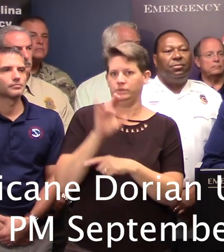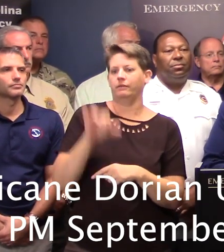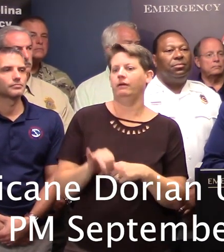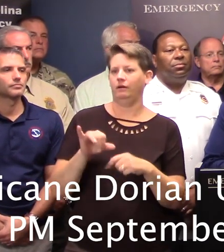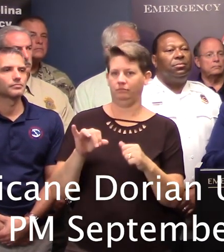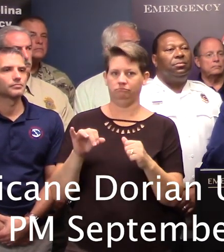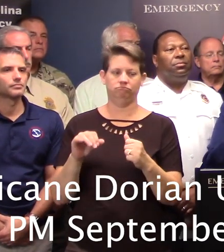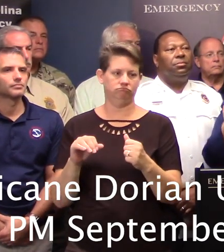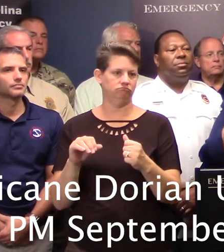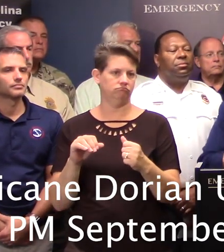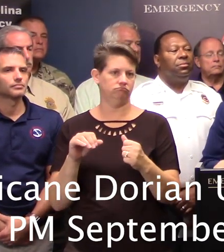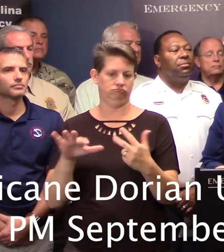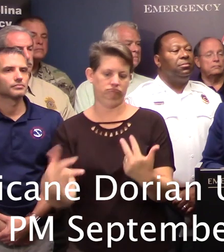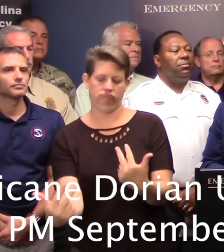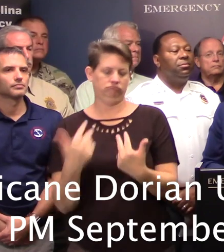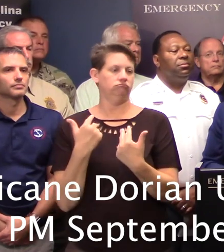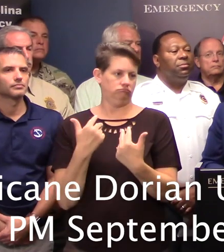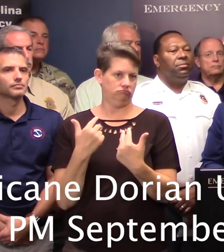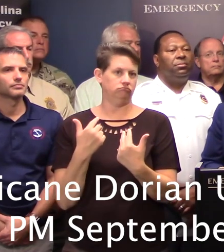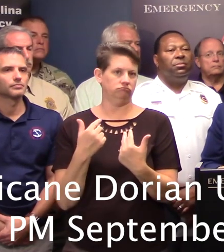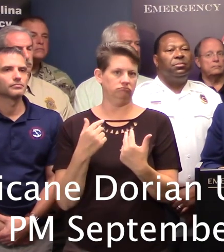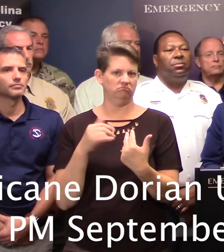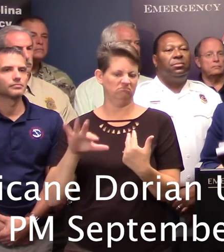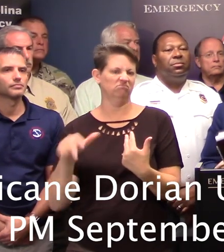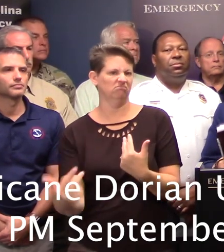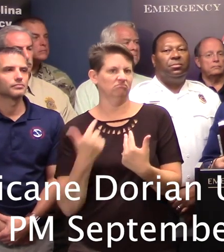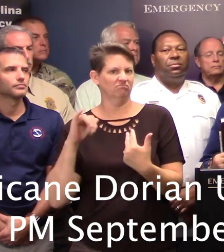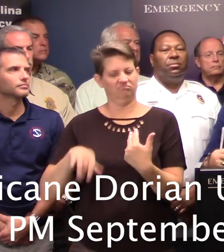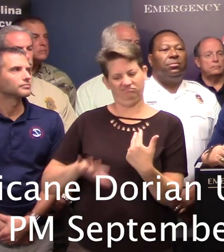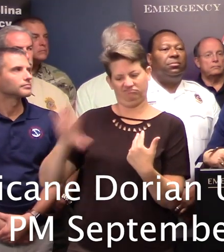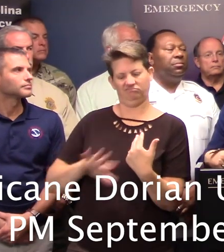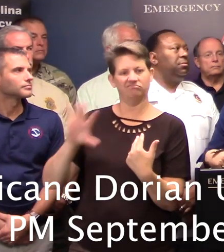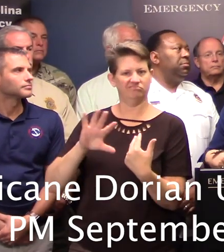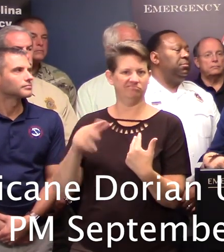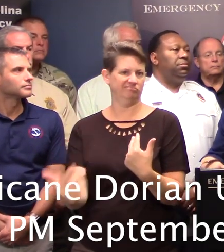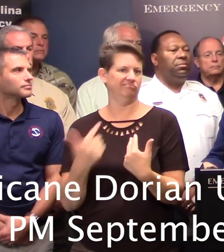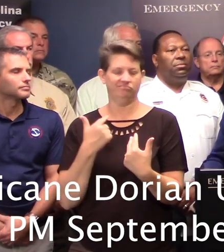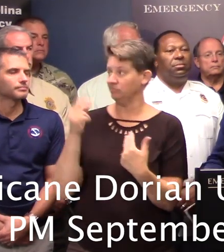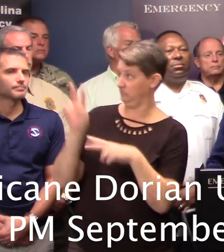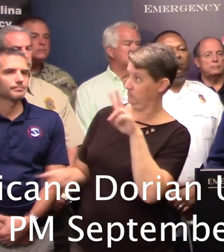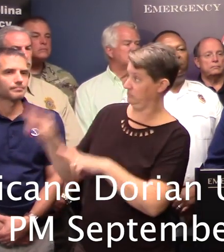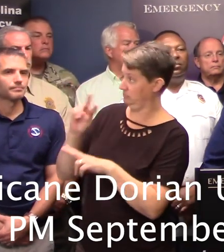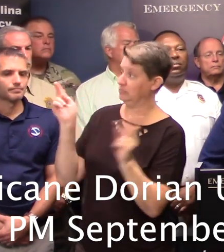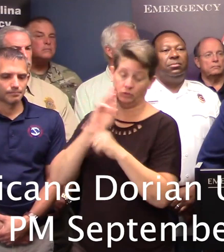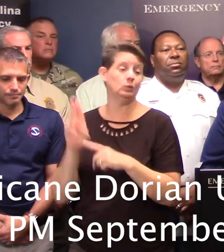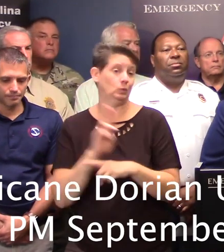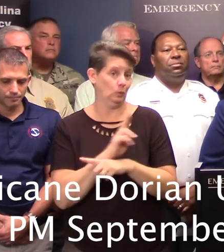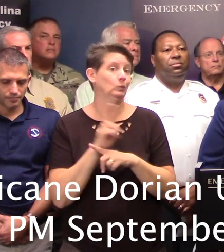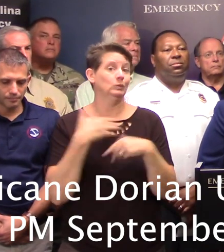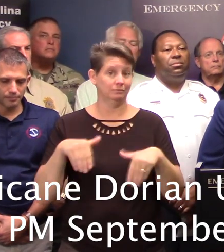westbound heading up towards Columbia. So it's obviously from the video, it's very well used.